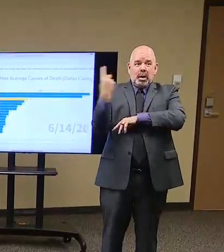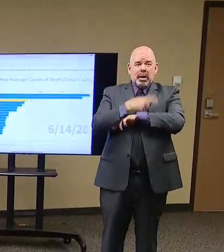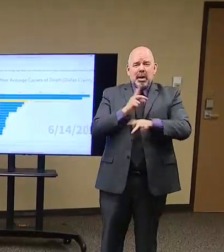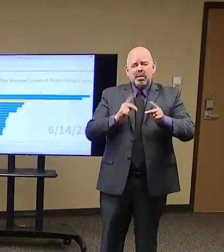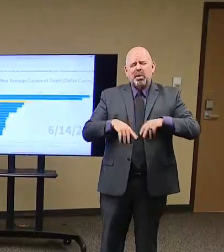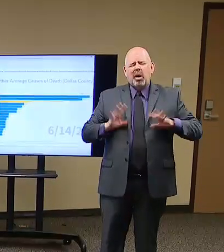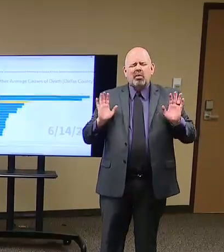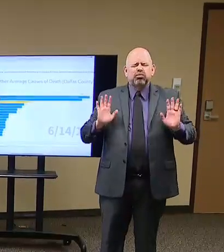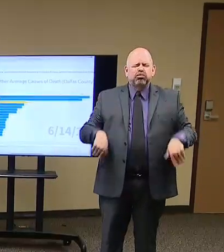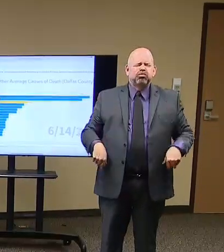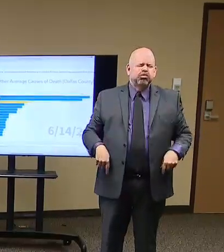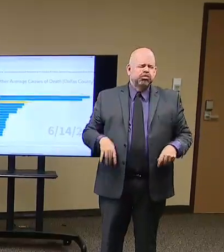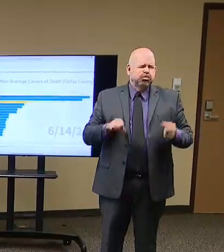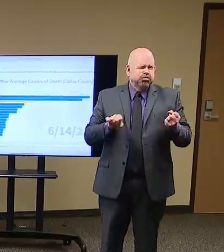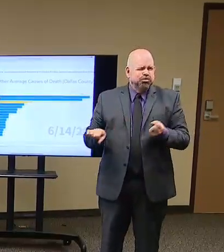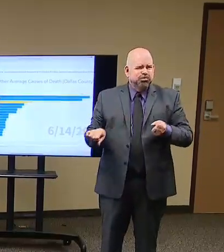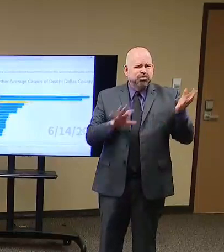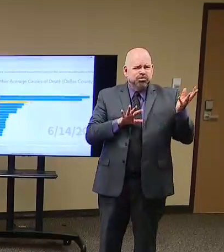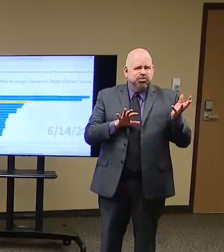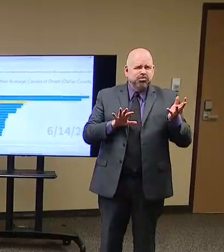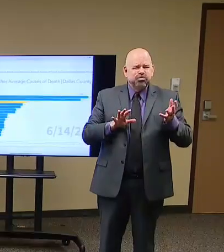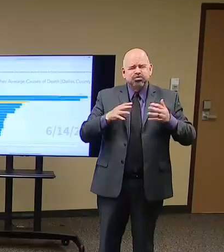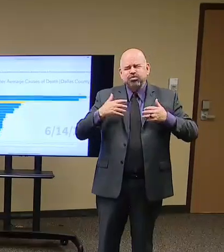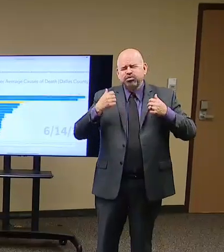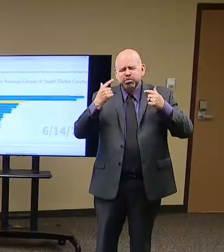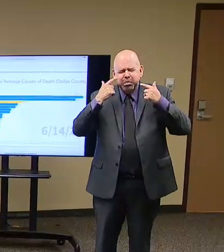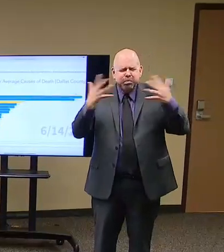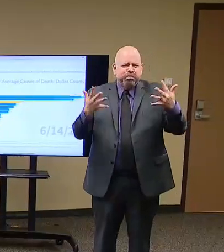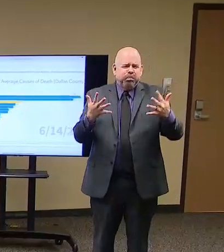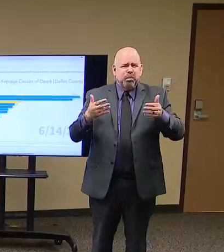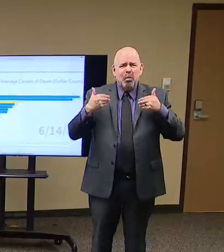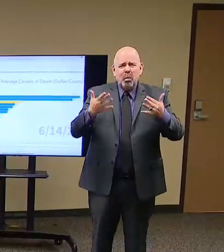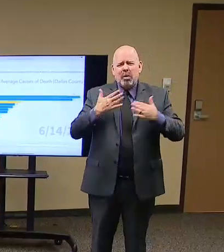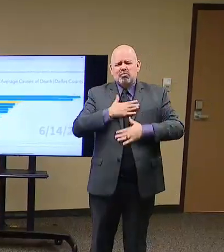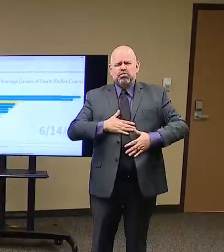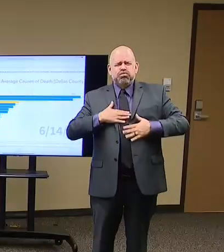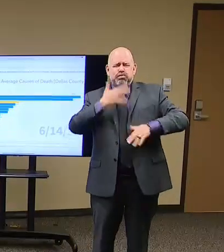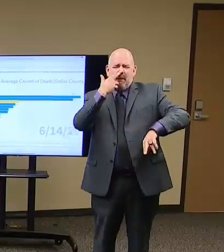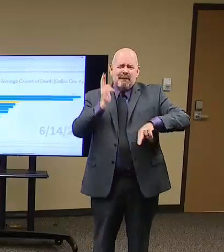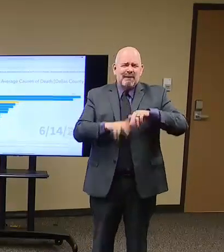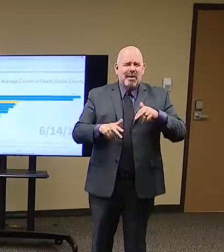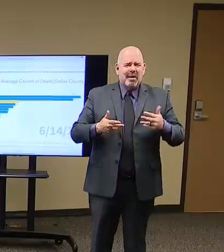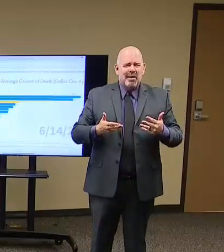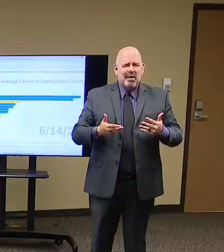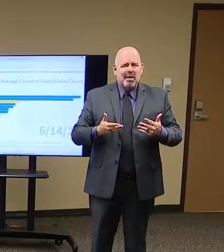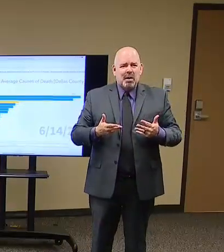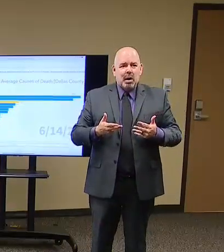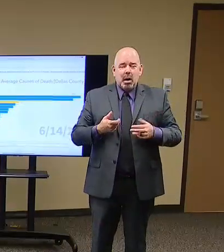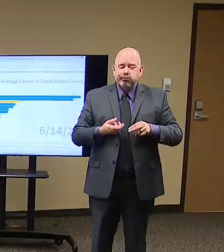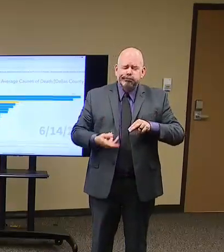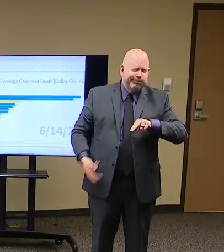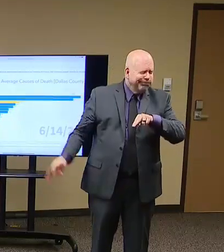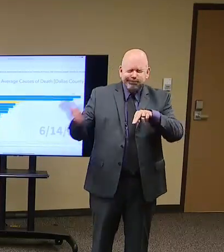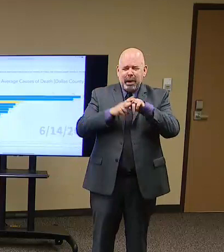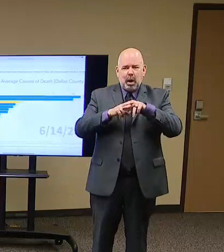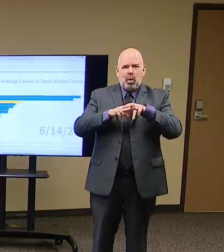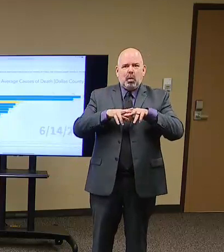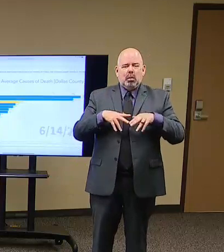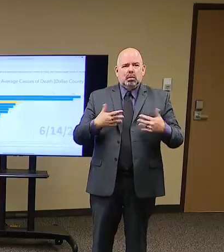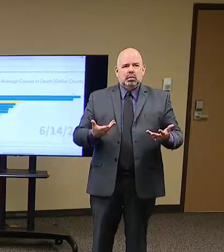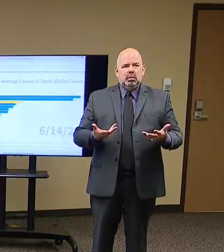up and people forgetting about it. And this is what is being reflected here. But now that we have, if people will do the universal